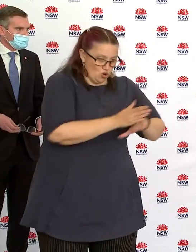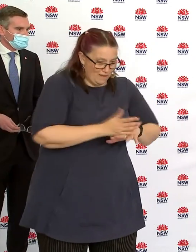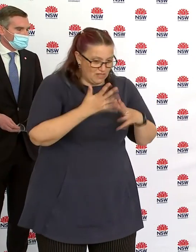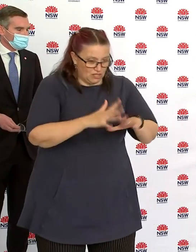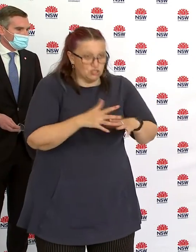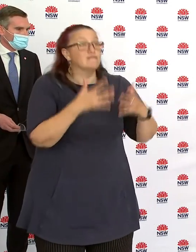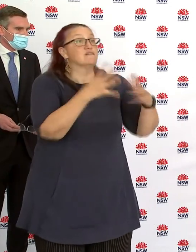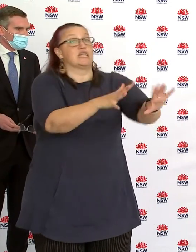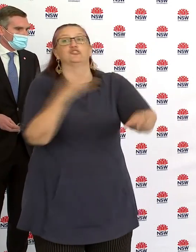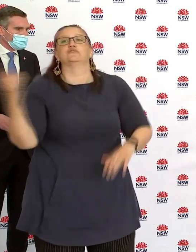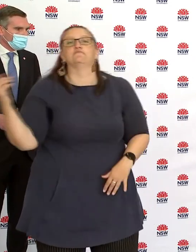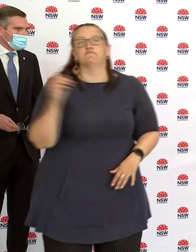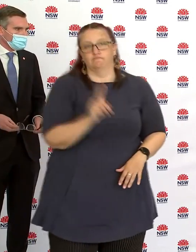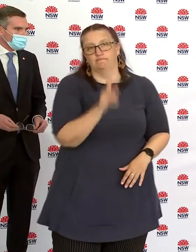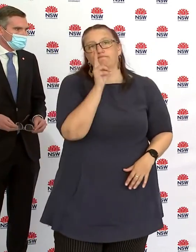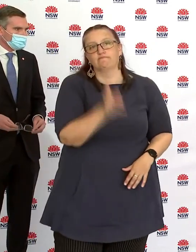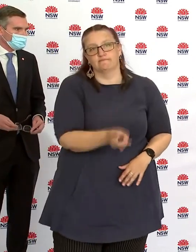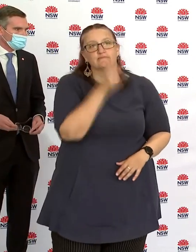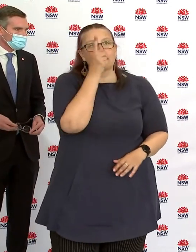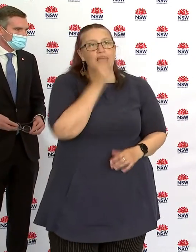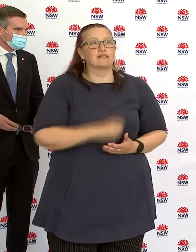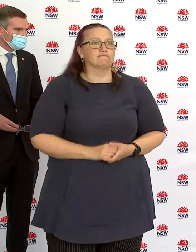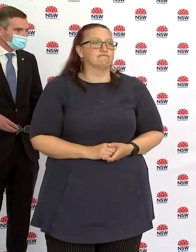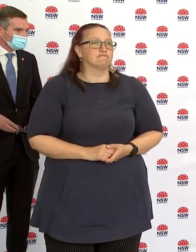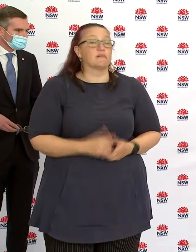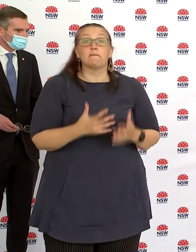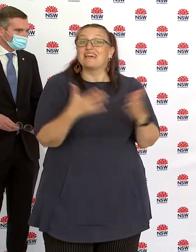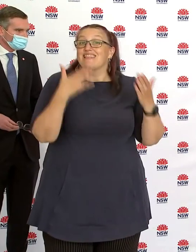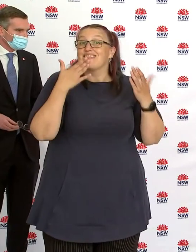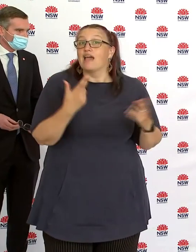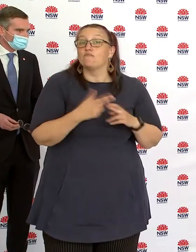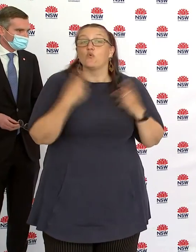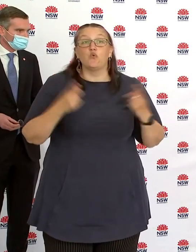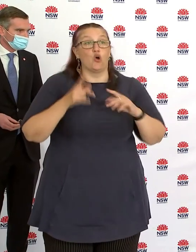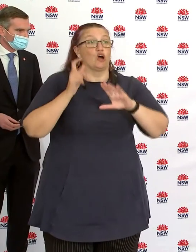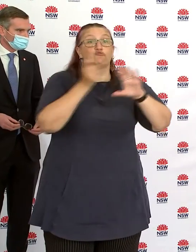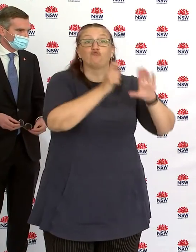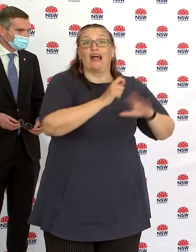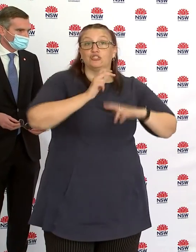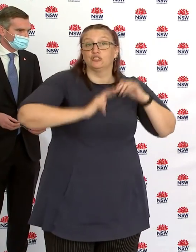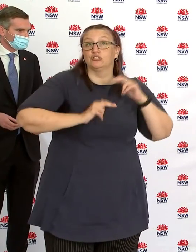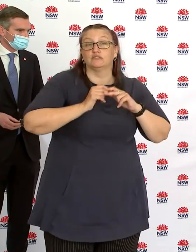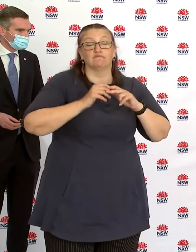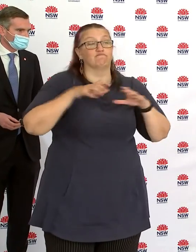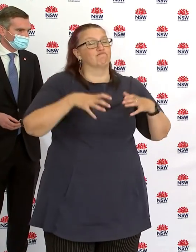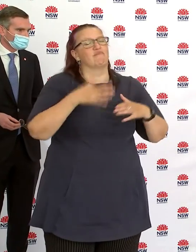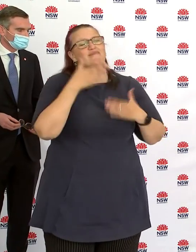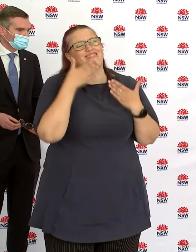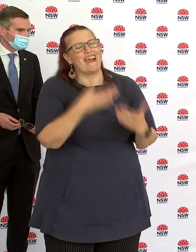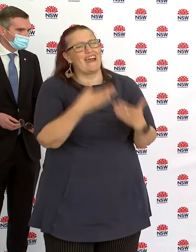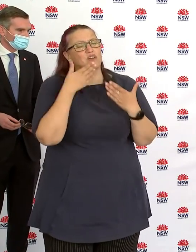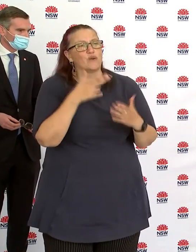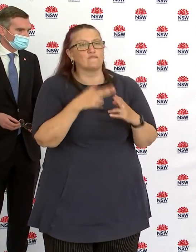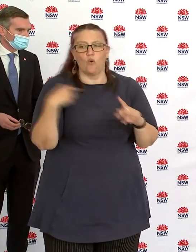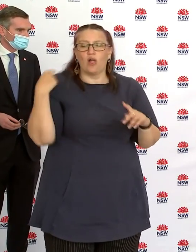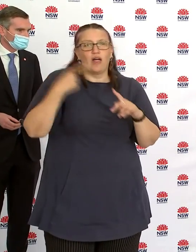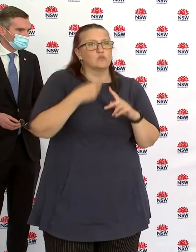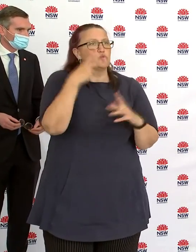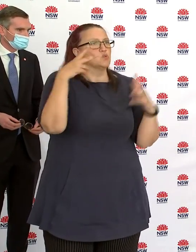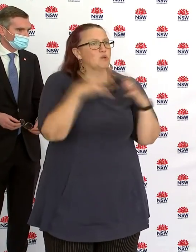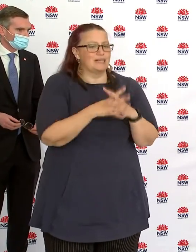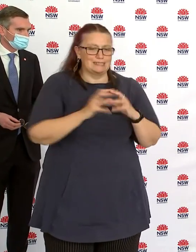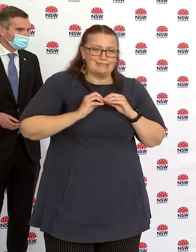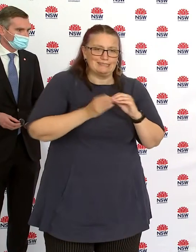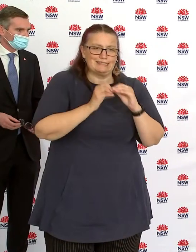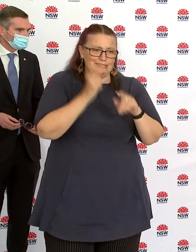that we put in place. Can I say thank you to the sector who have been positive over the last two weeks, have worked with the government in making sure we